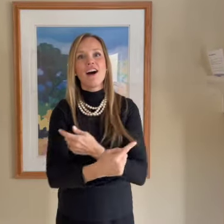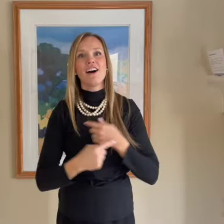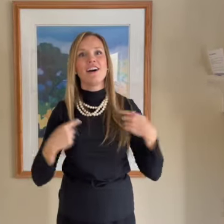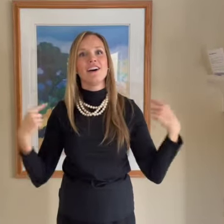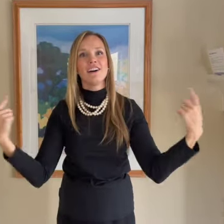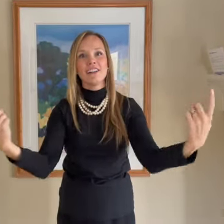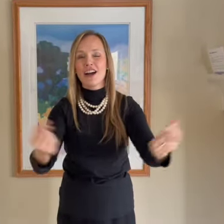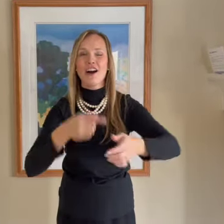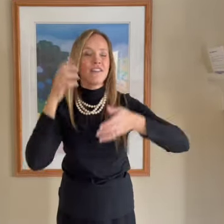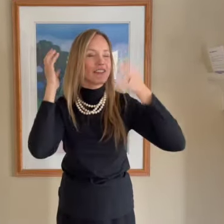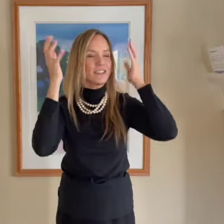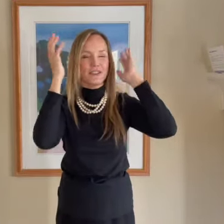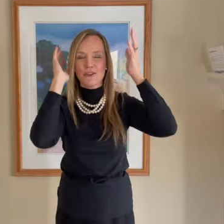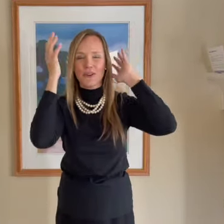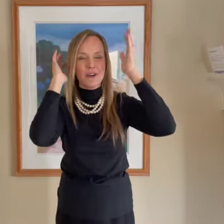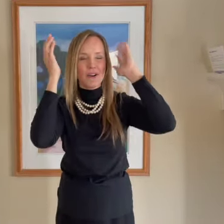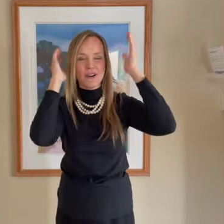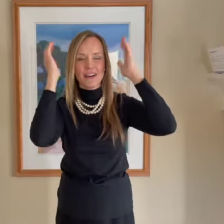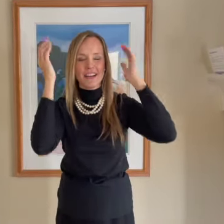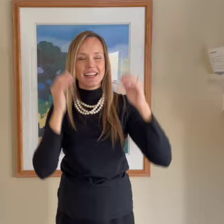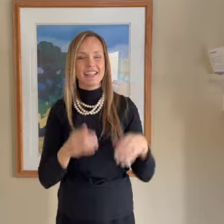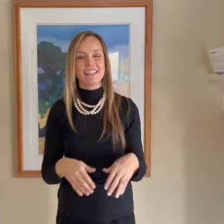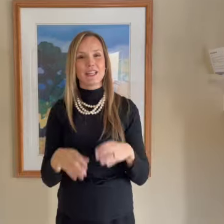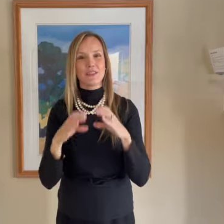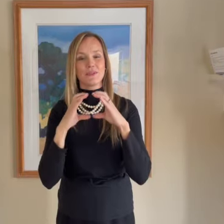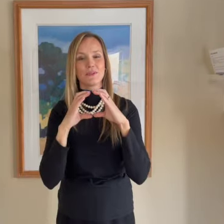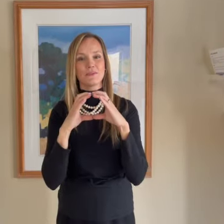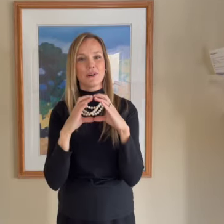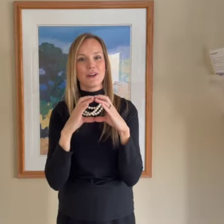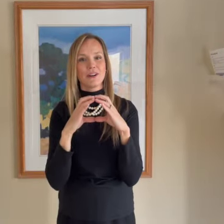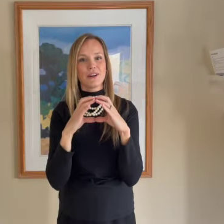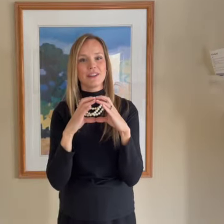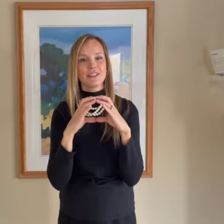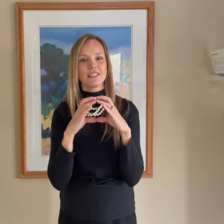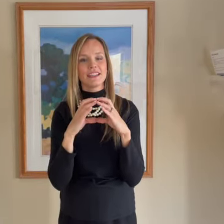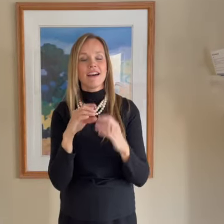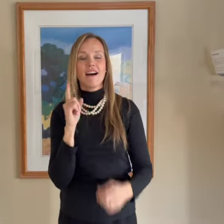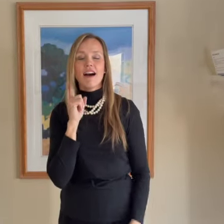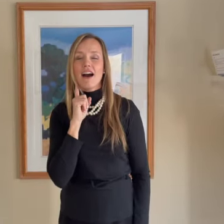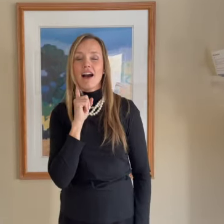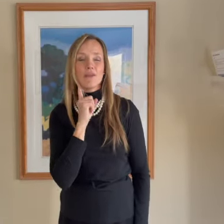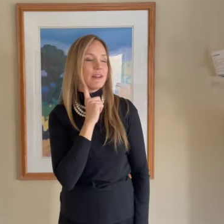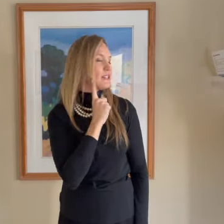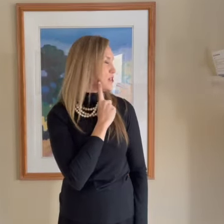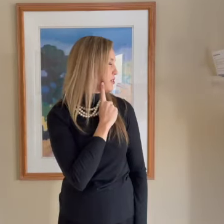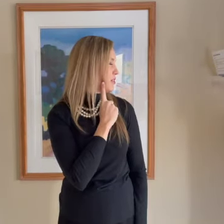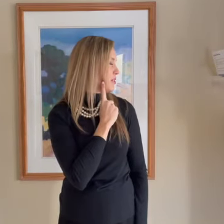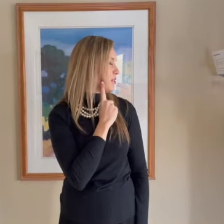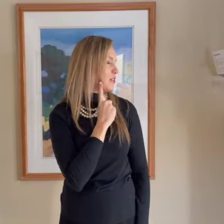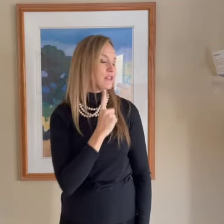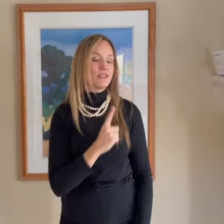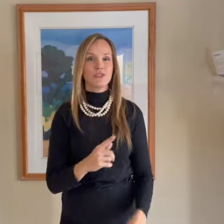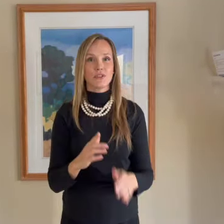of the noise in the world, I will turn to